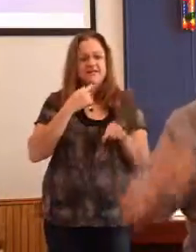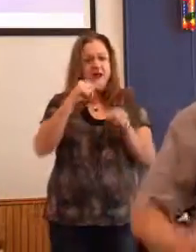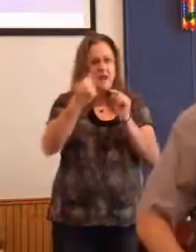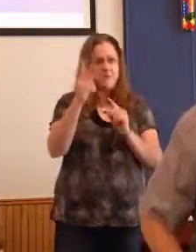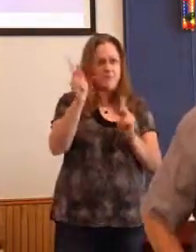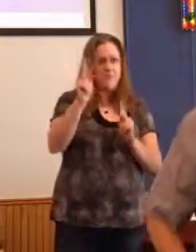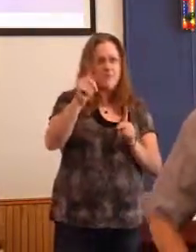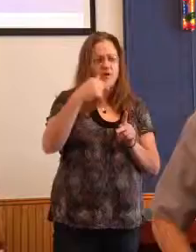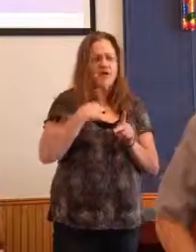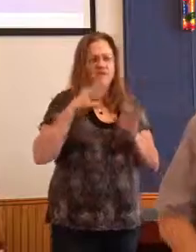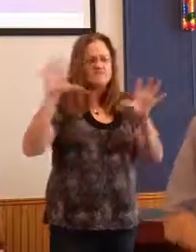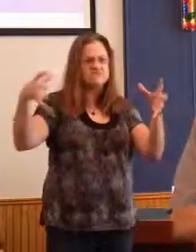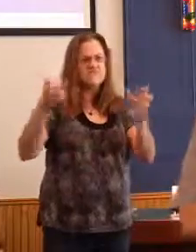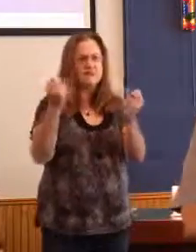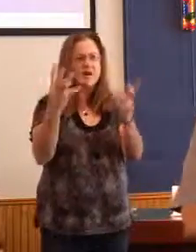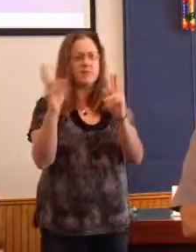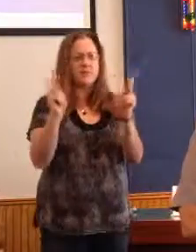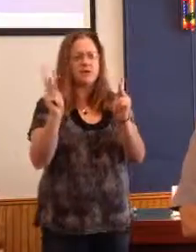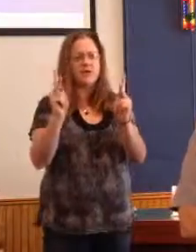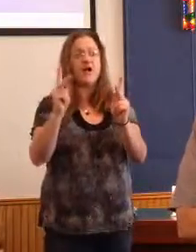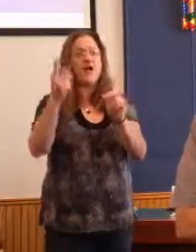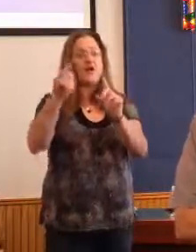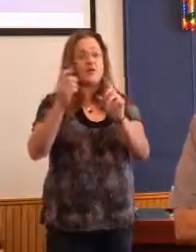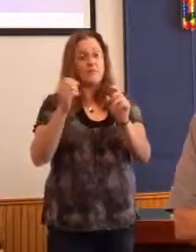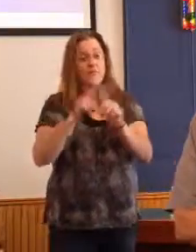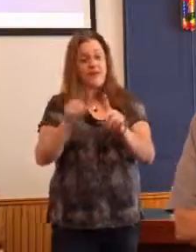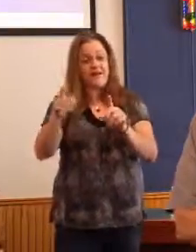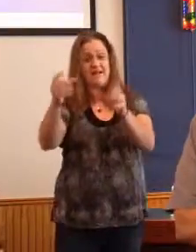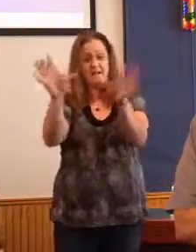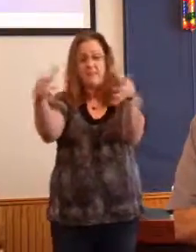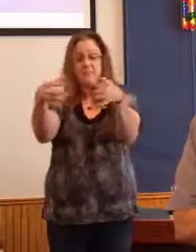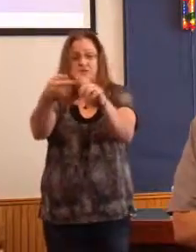allies. But we do know that he took the chance.